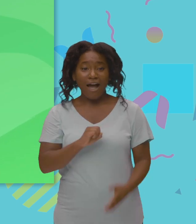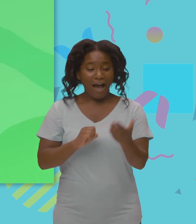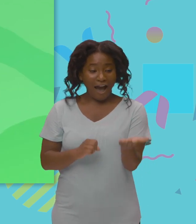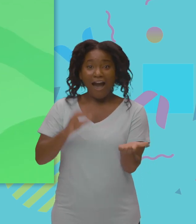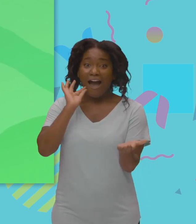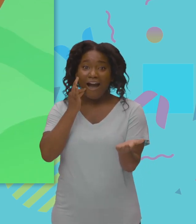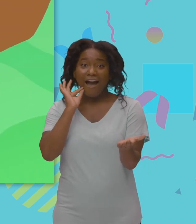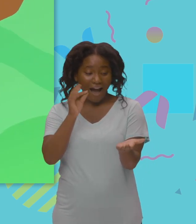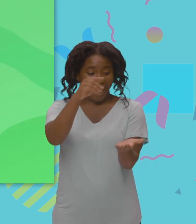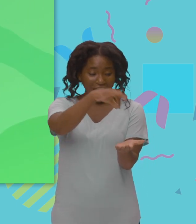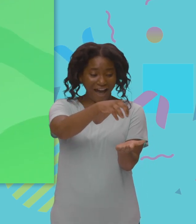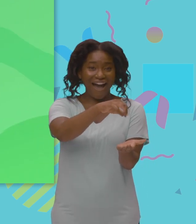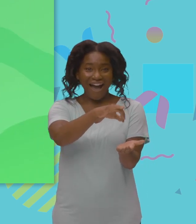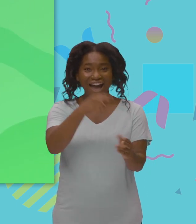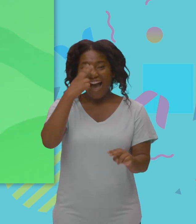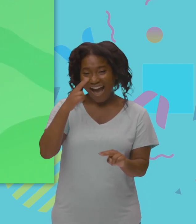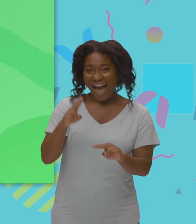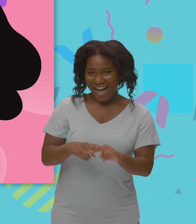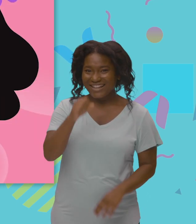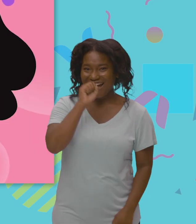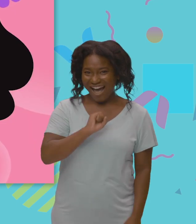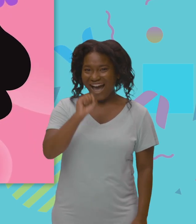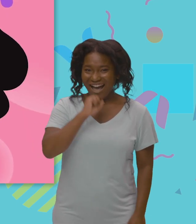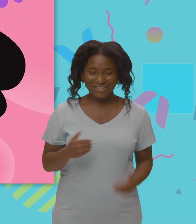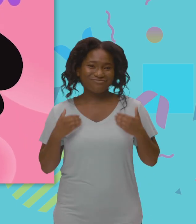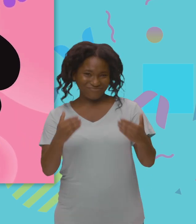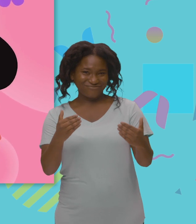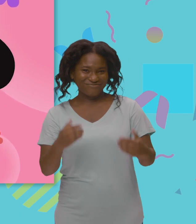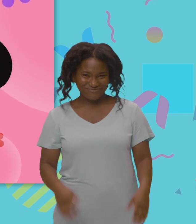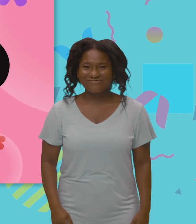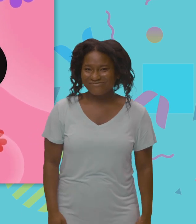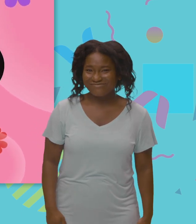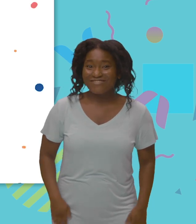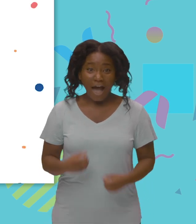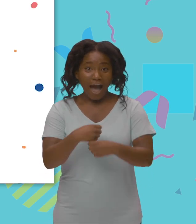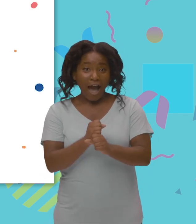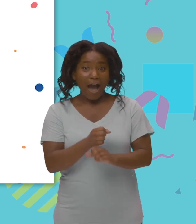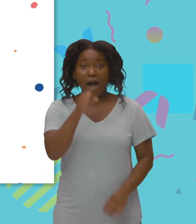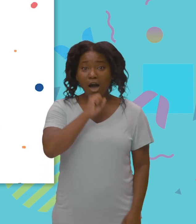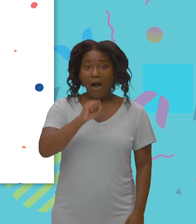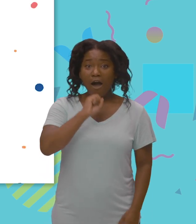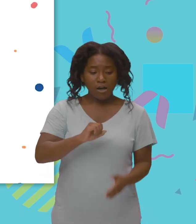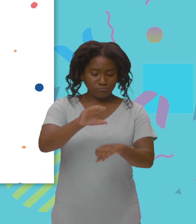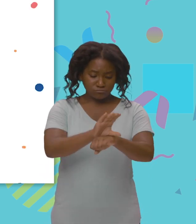strawberries. Let's make some funny fun ice cream. Let's make some ice cream with chocolate